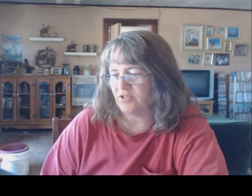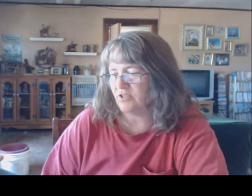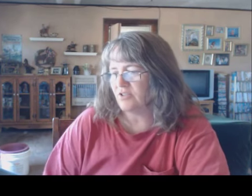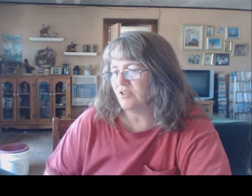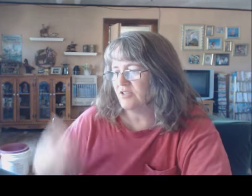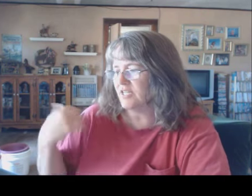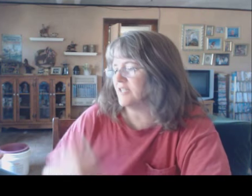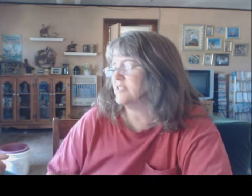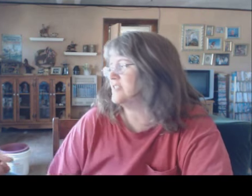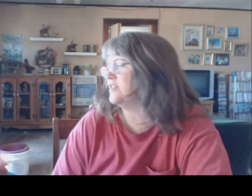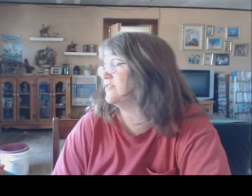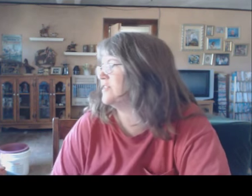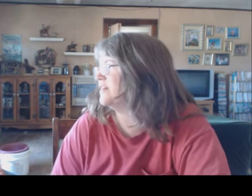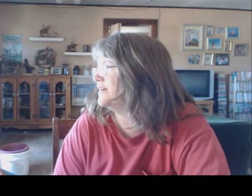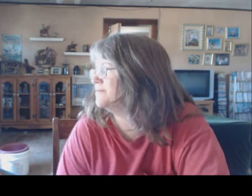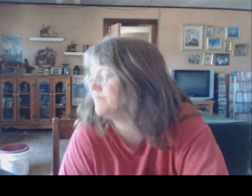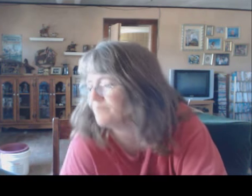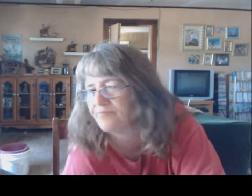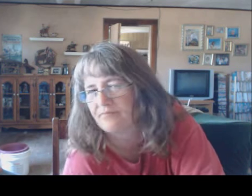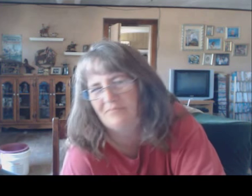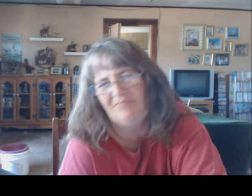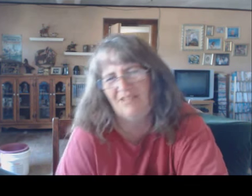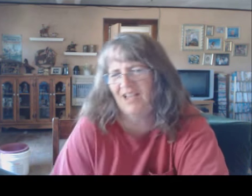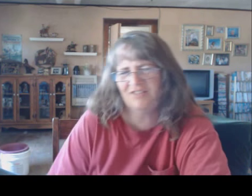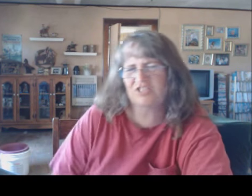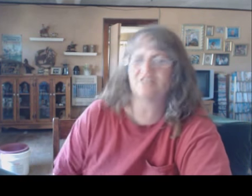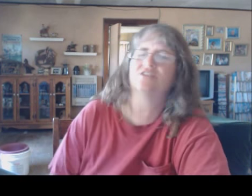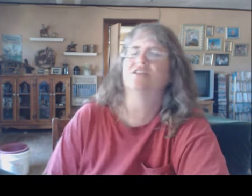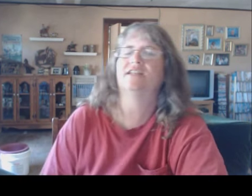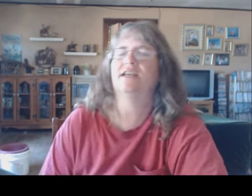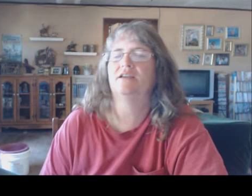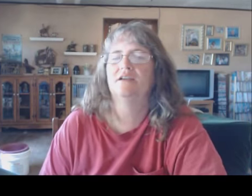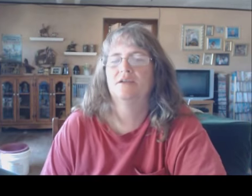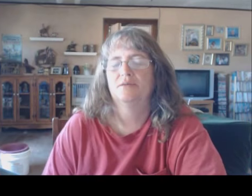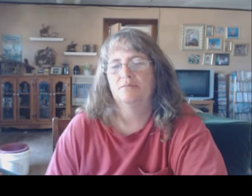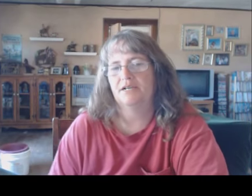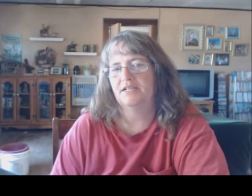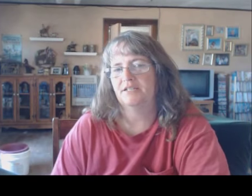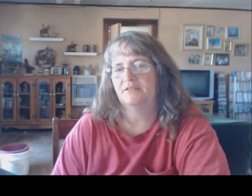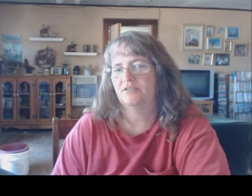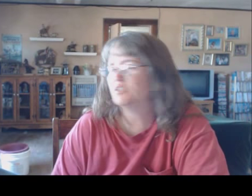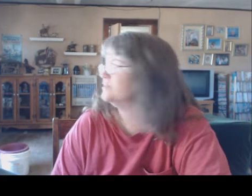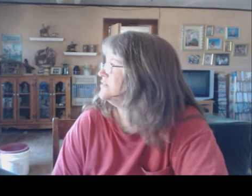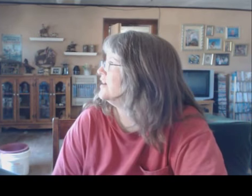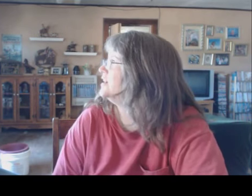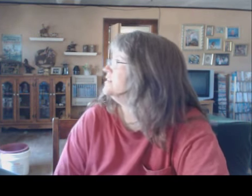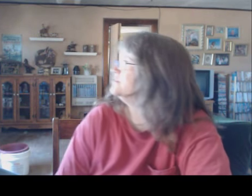barn stalls? Our little duck is still over there, right? I haven't checked her today, but she was fine.